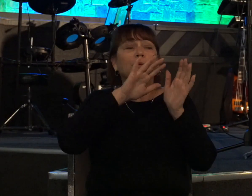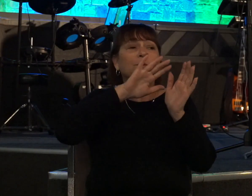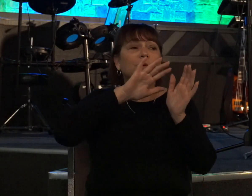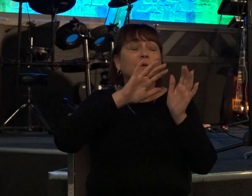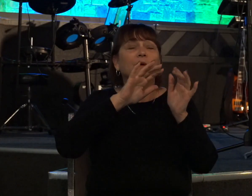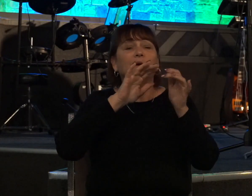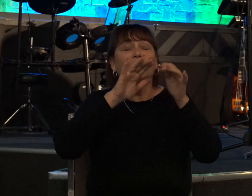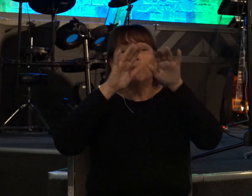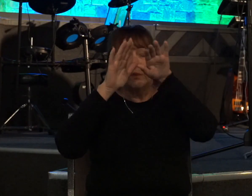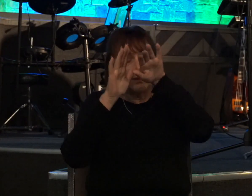to god